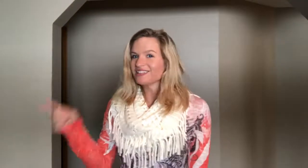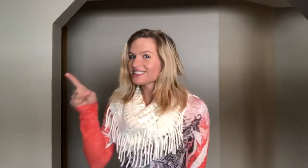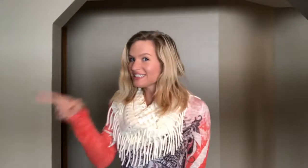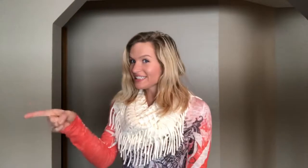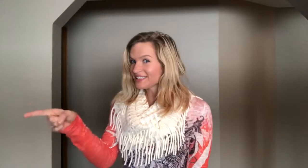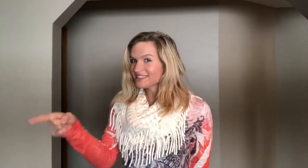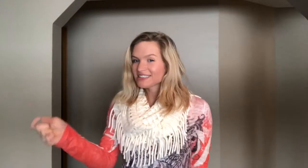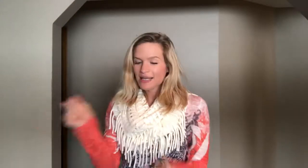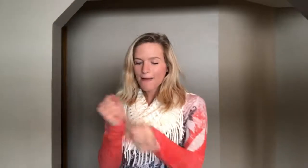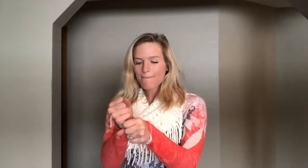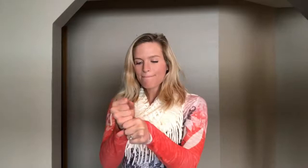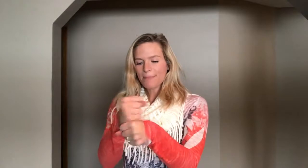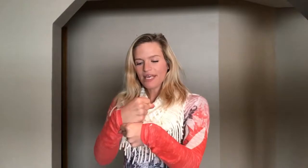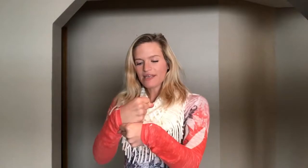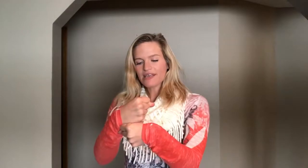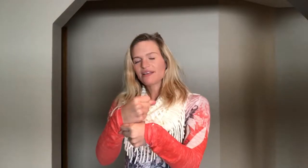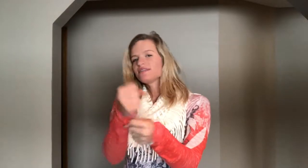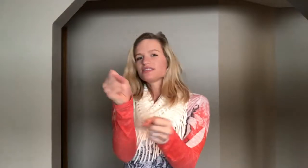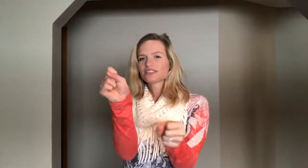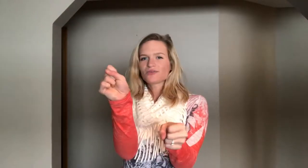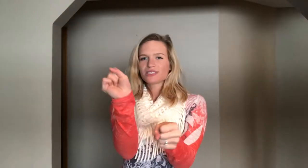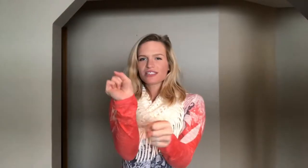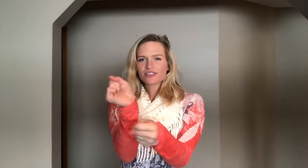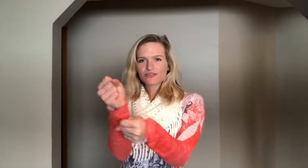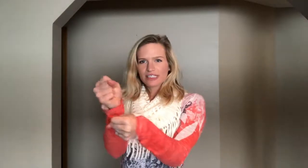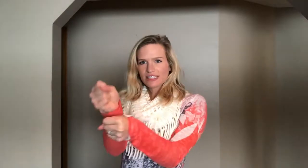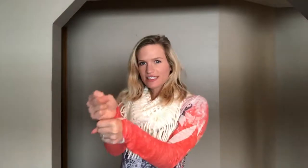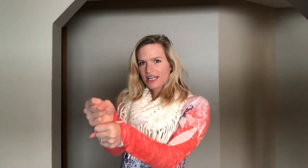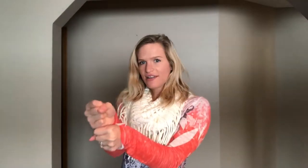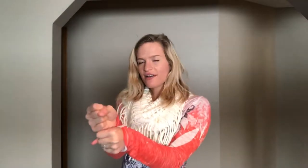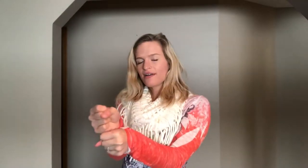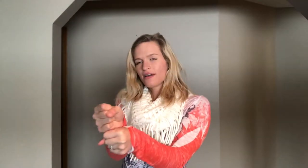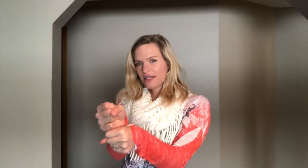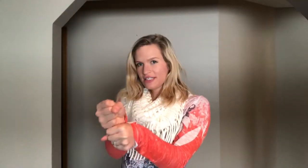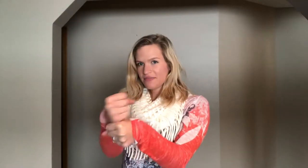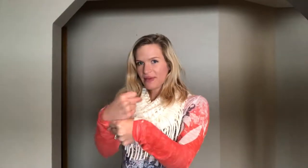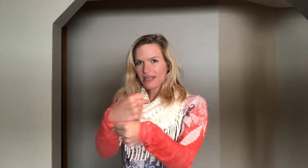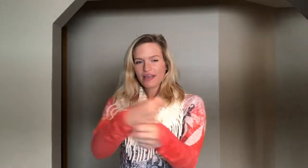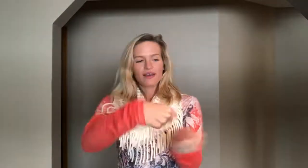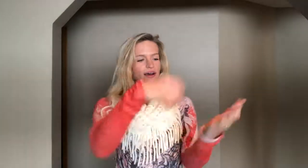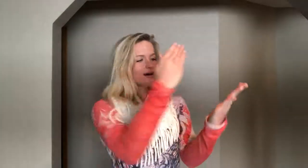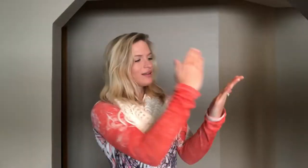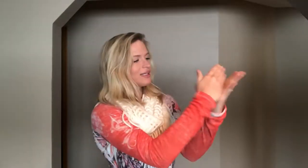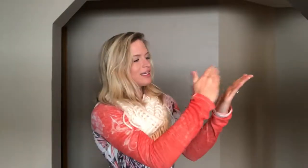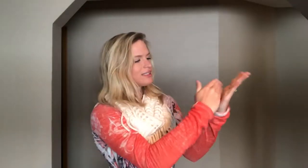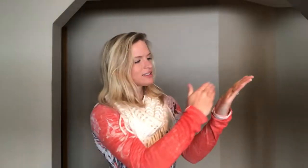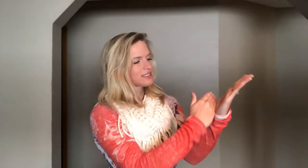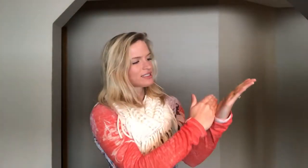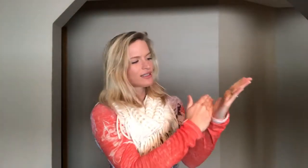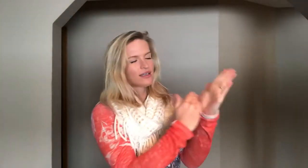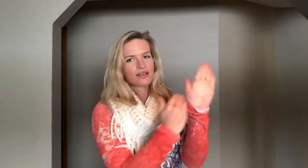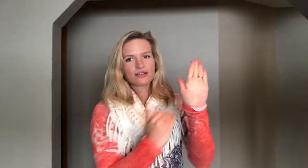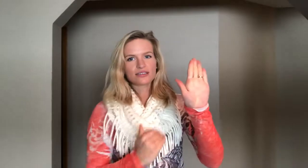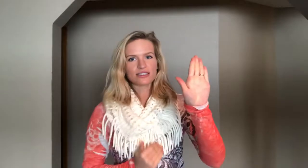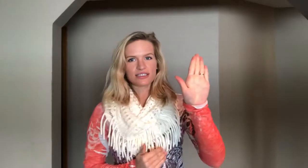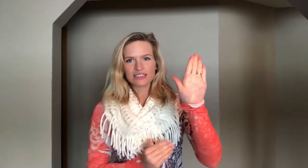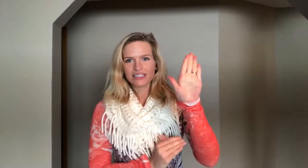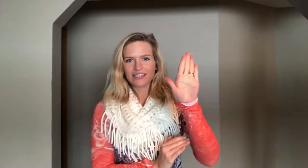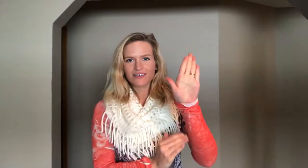he's making just twist your wrists together. He's making a list. So this is like your